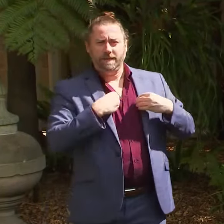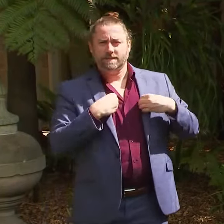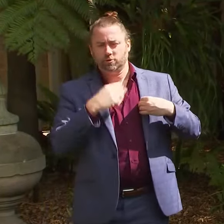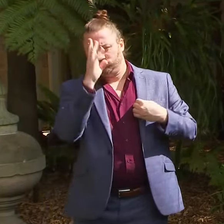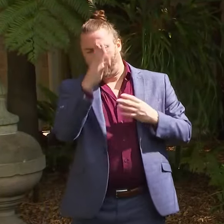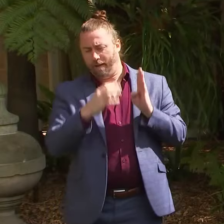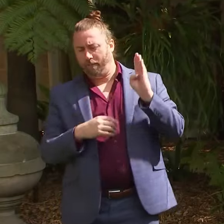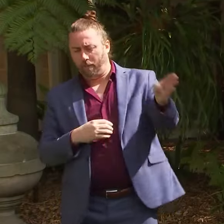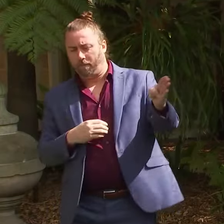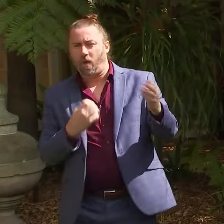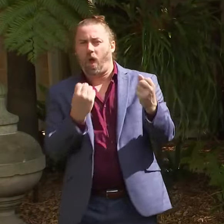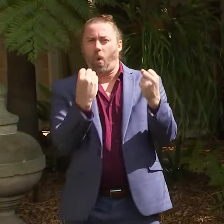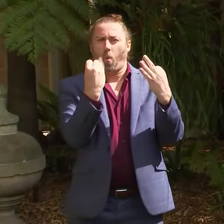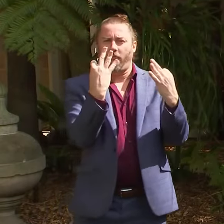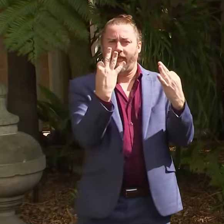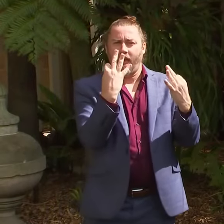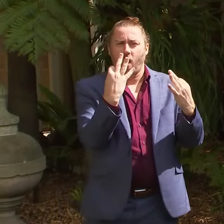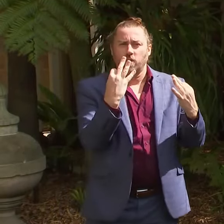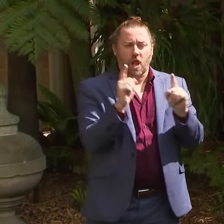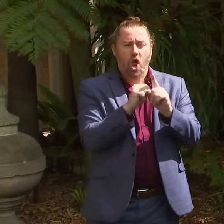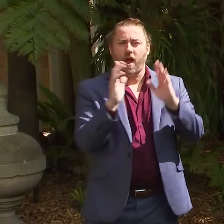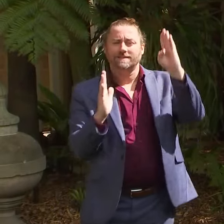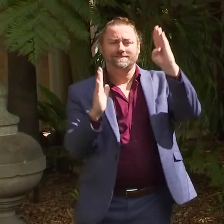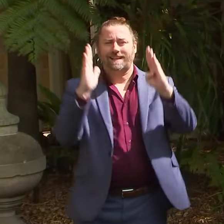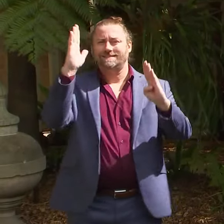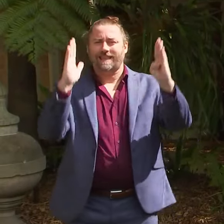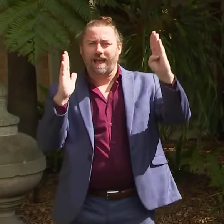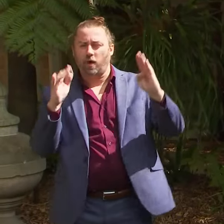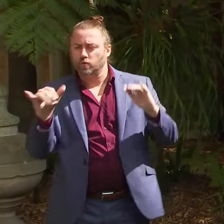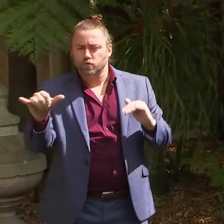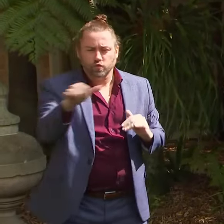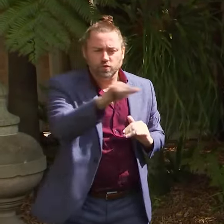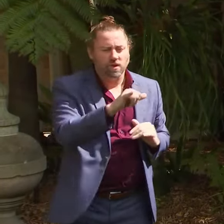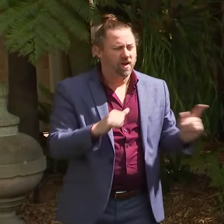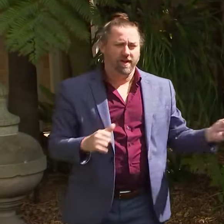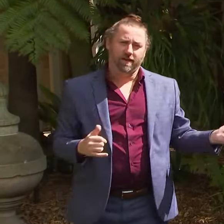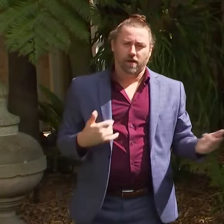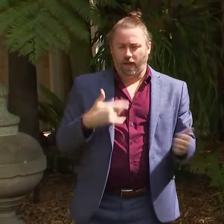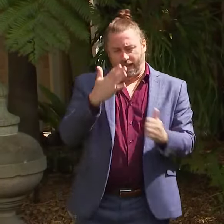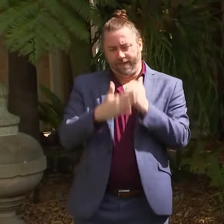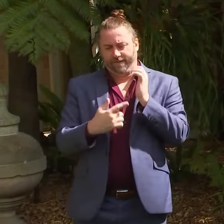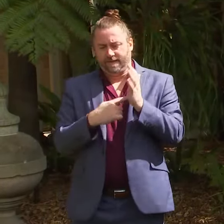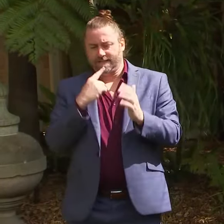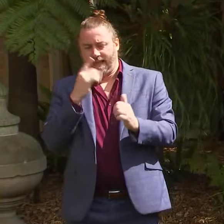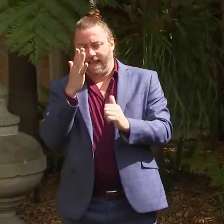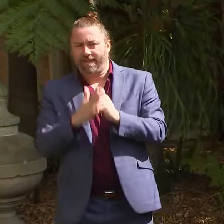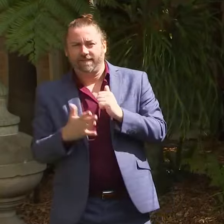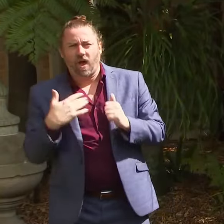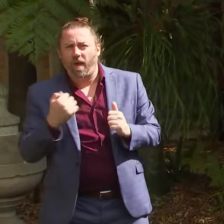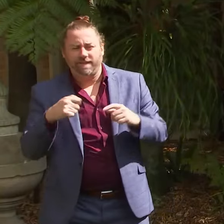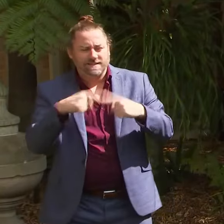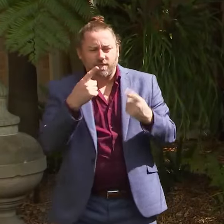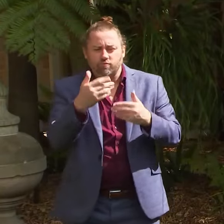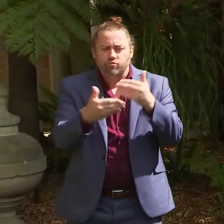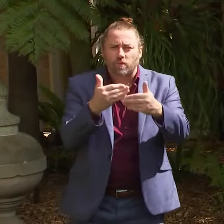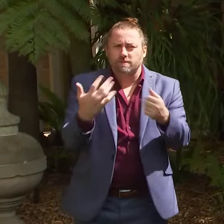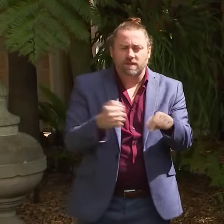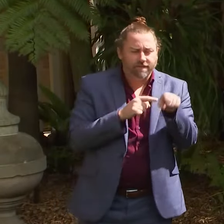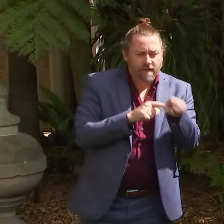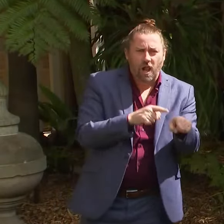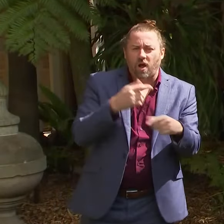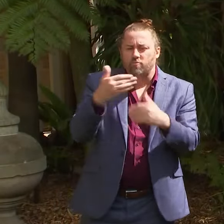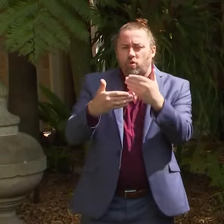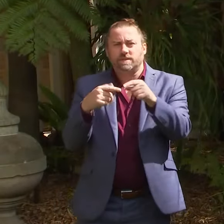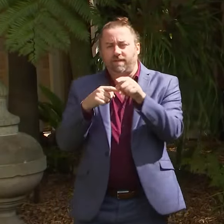Um, look, I'm not going to say never. It all depends on the quantum. There's a whole range of procurement processes that we all comply